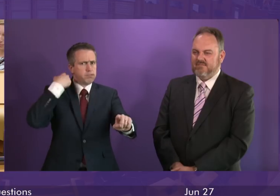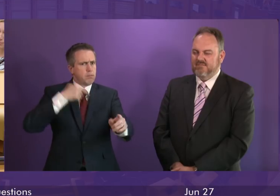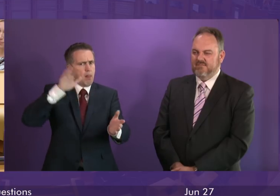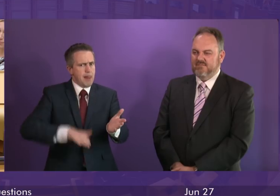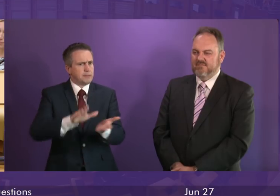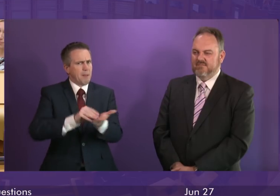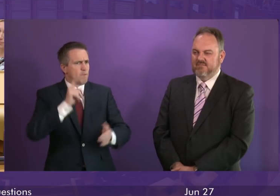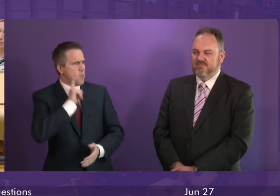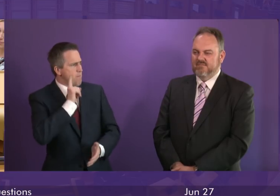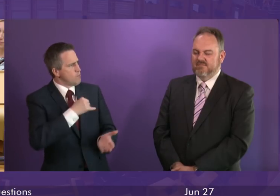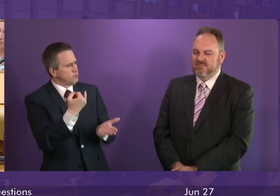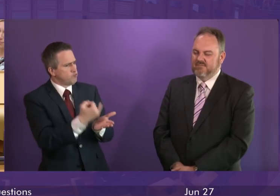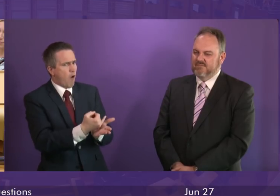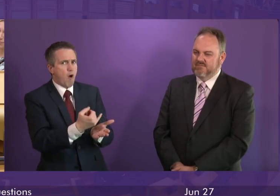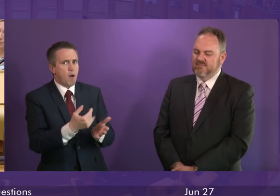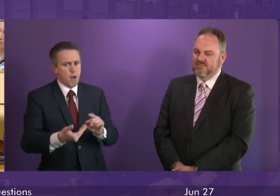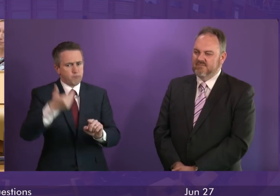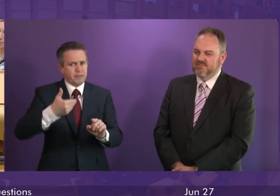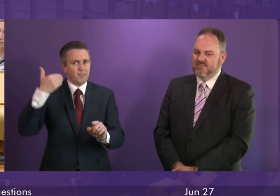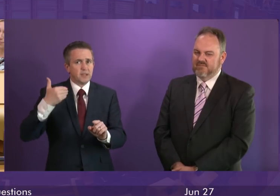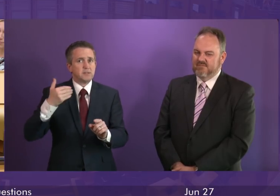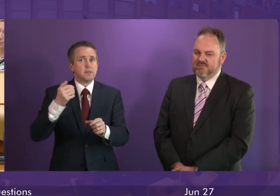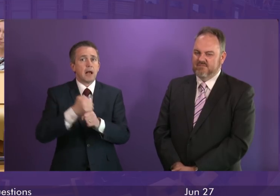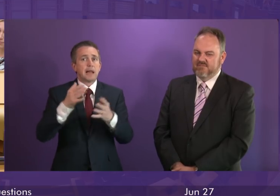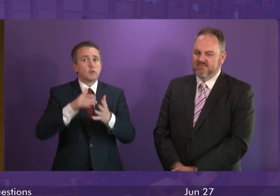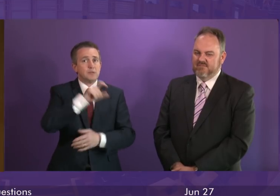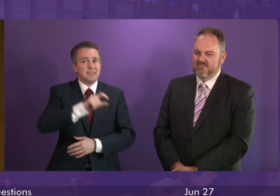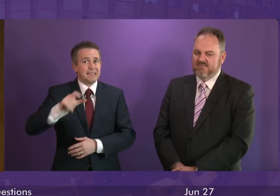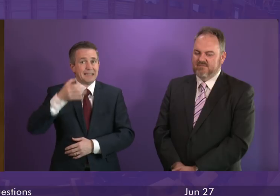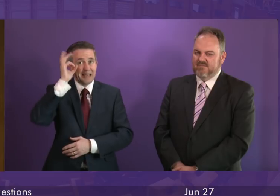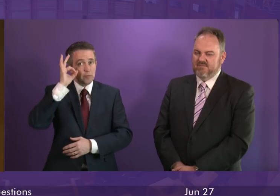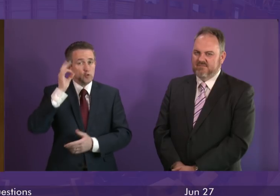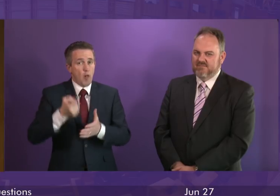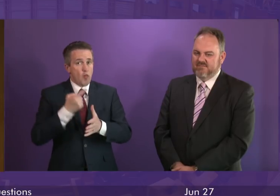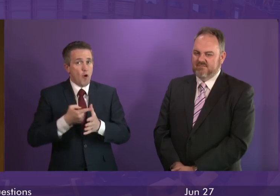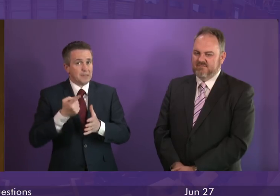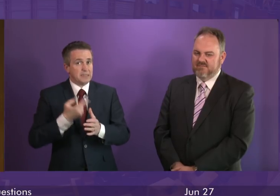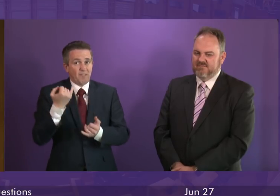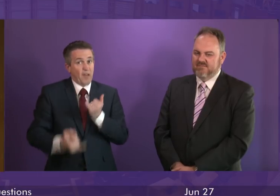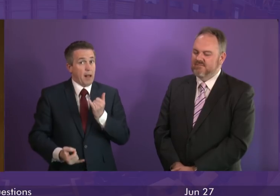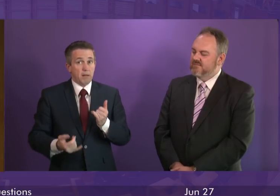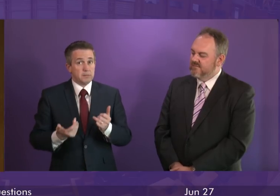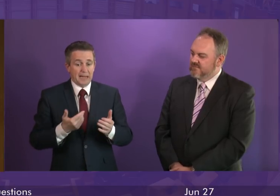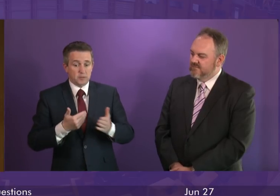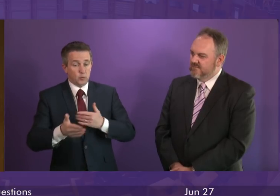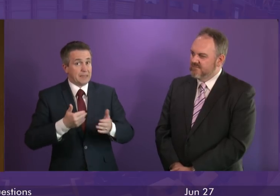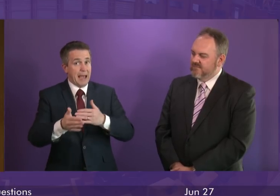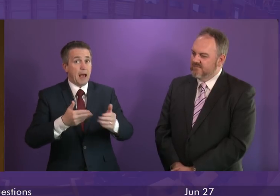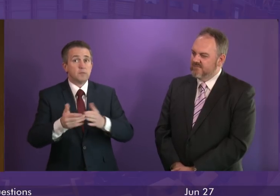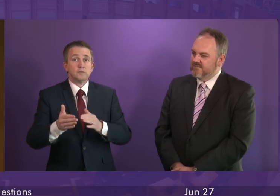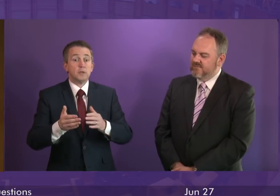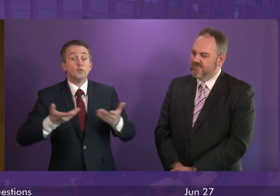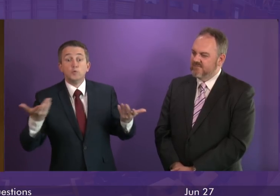historic wrong that past administrations of Glasgow city council failed to put right and I am extremely